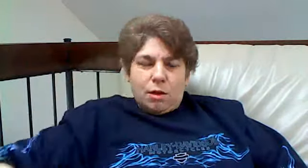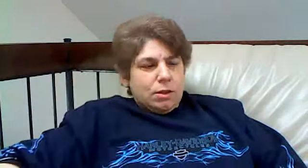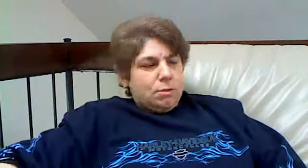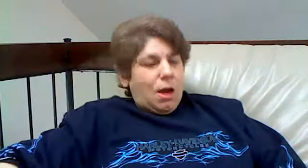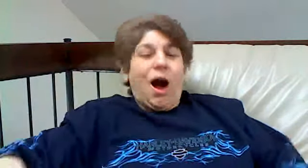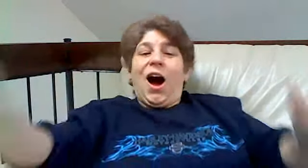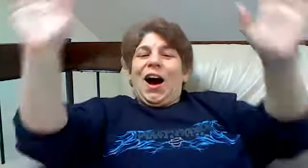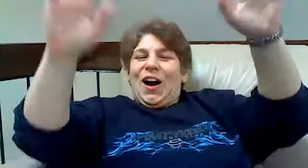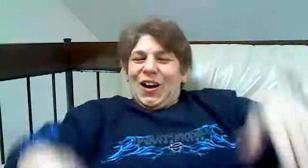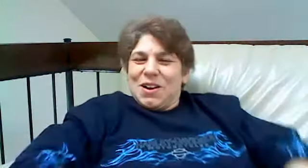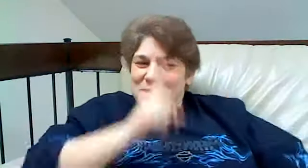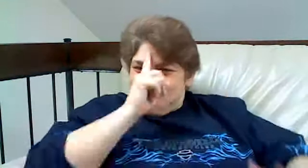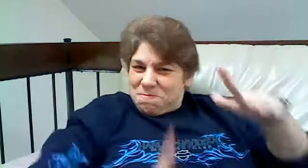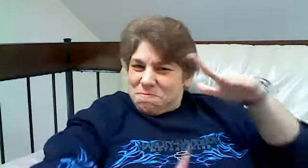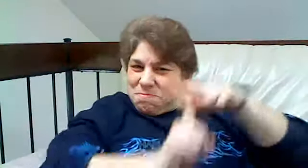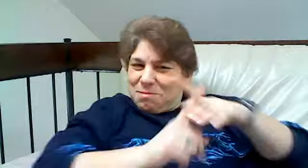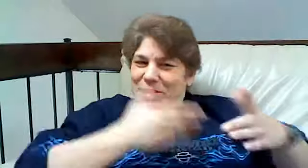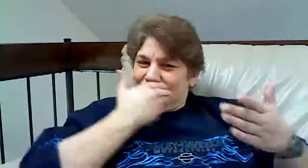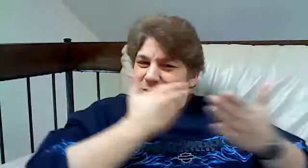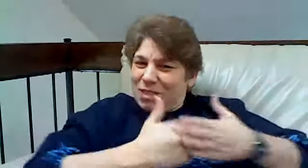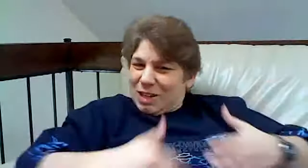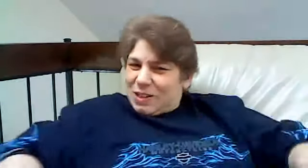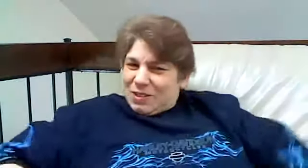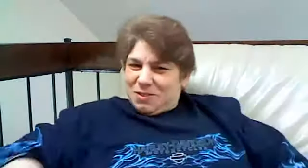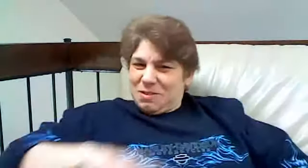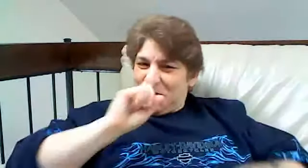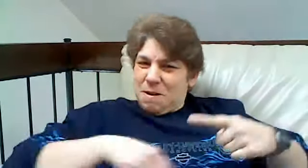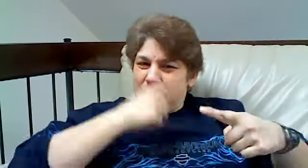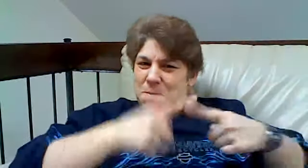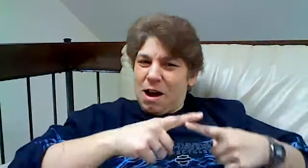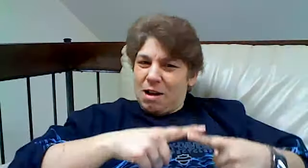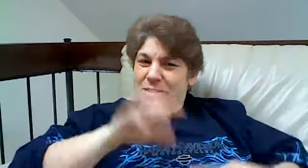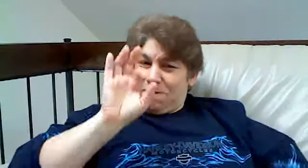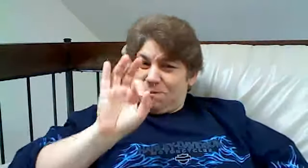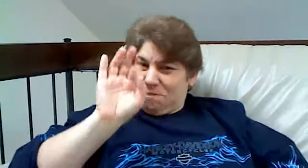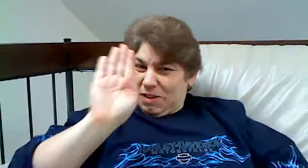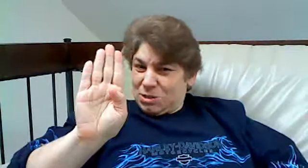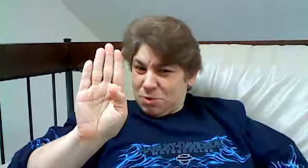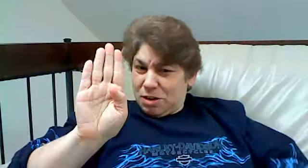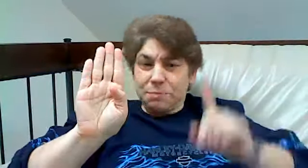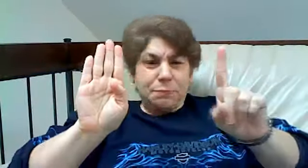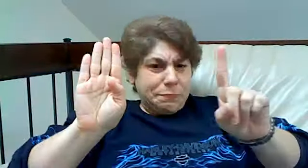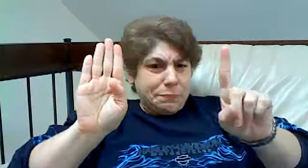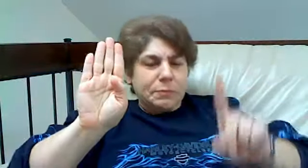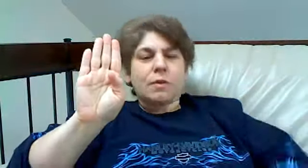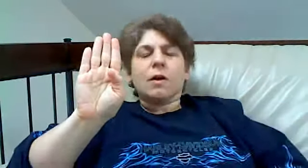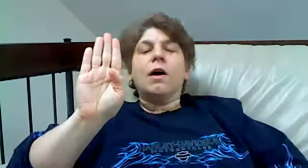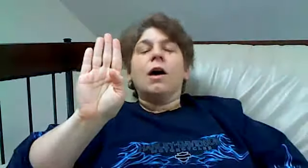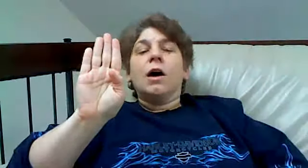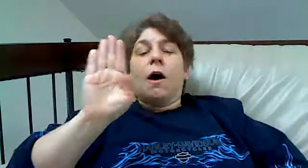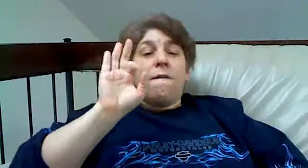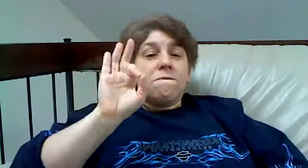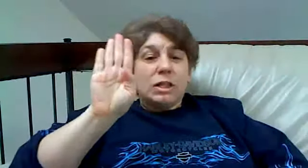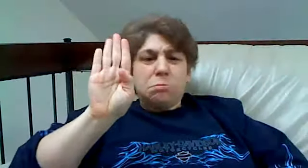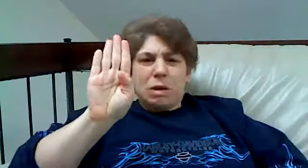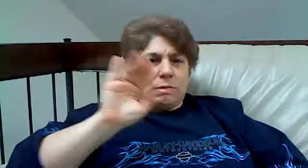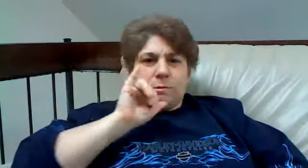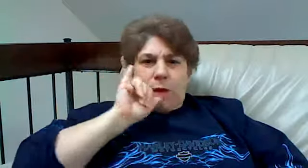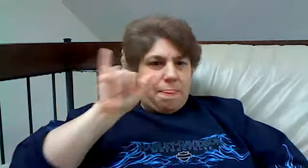and longer. It matters into your own business. AutoZone is the one place that you need to get the job done right, because do-it